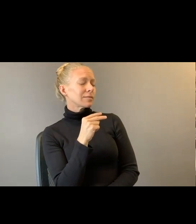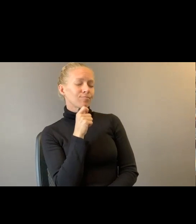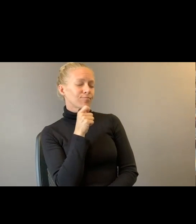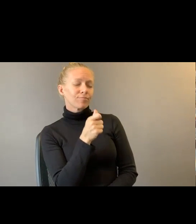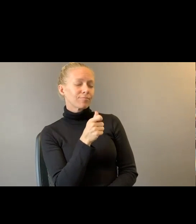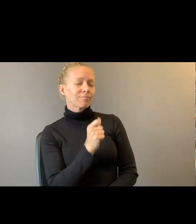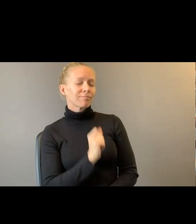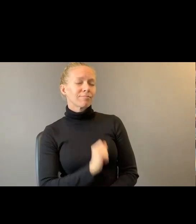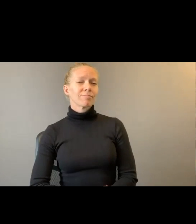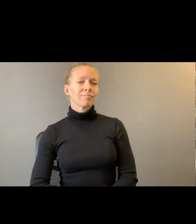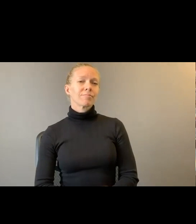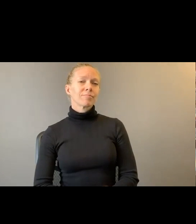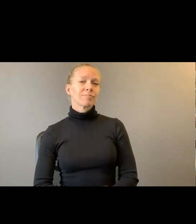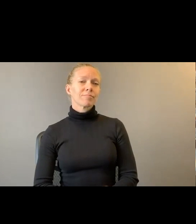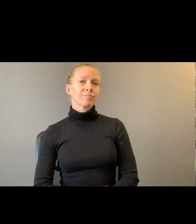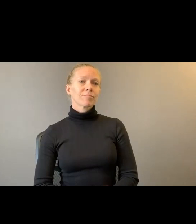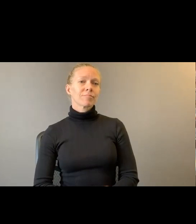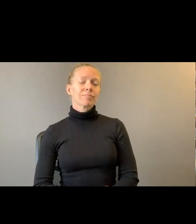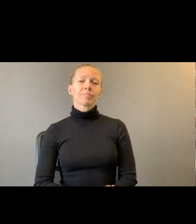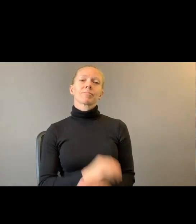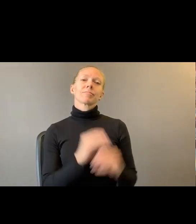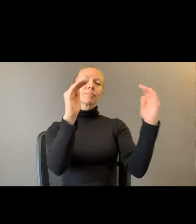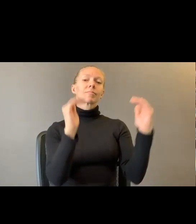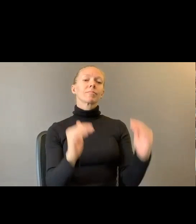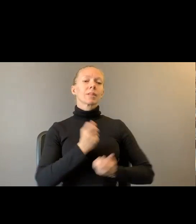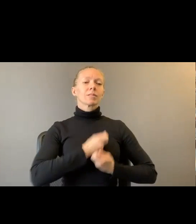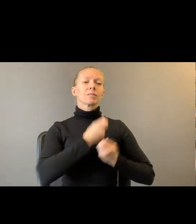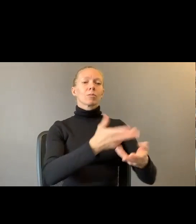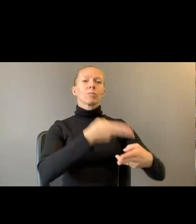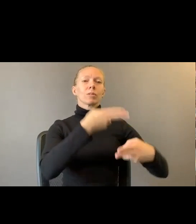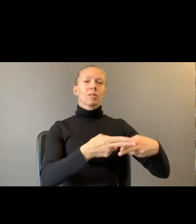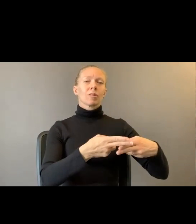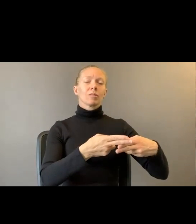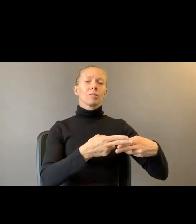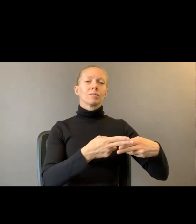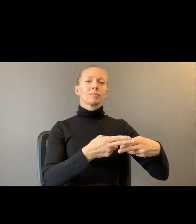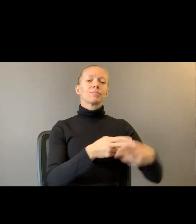Next poem is called one blues in the hand good as several in the blood.